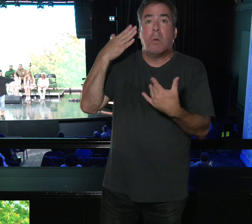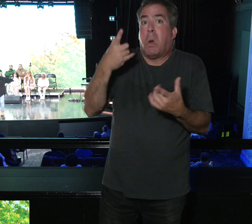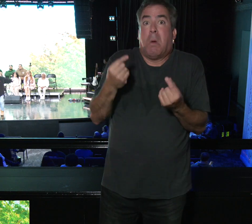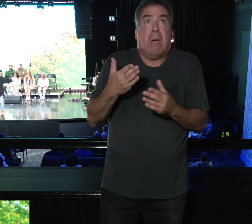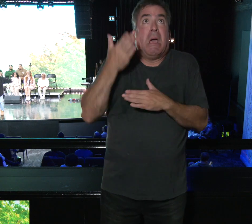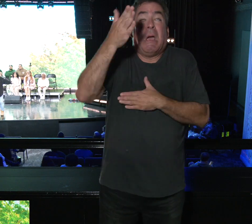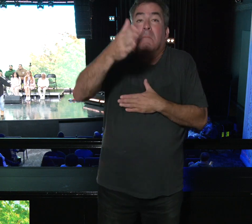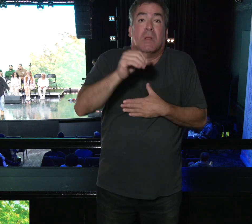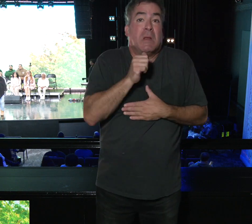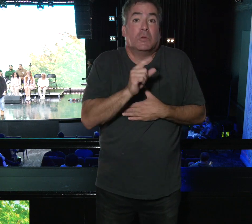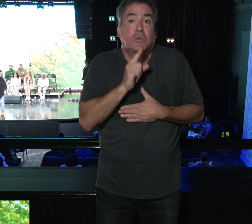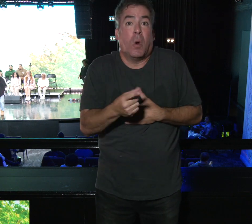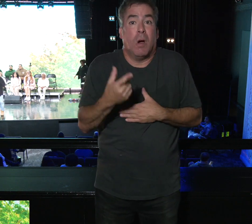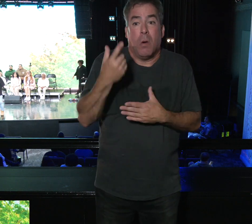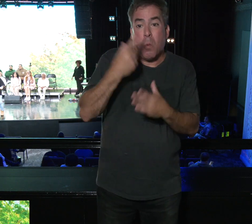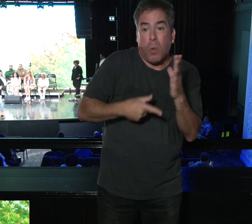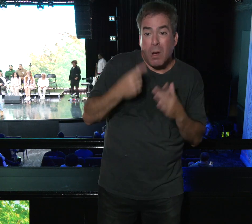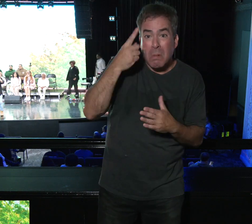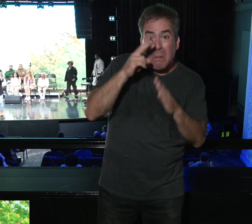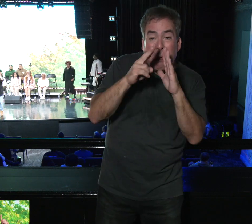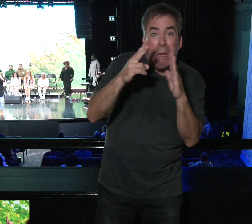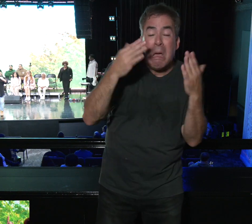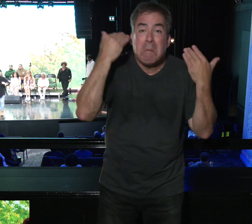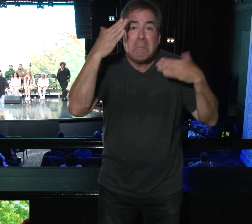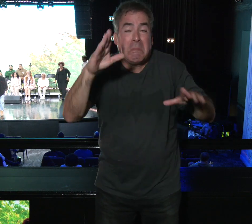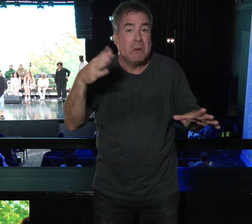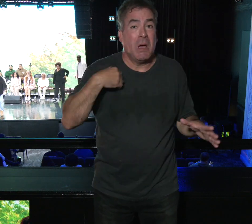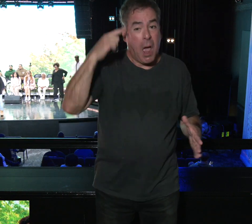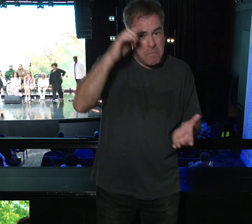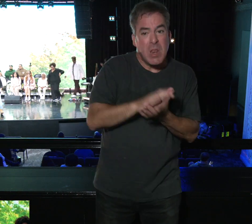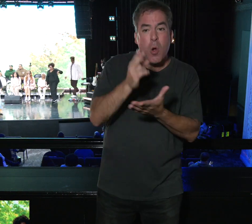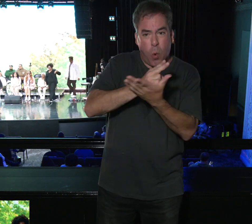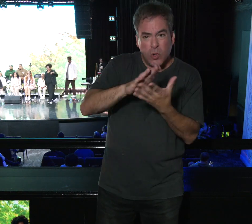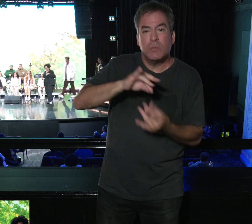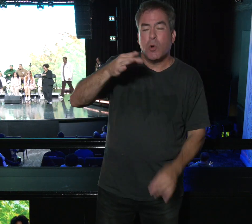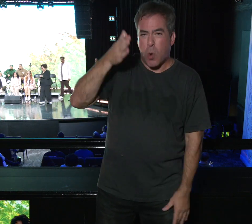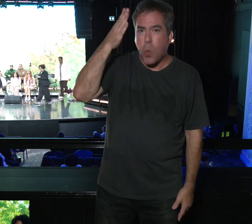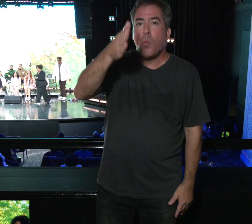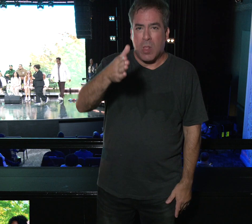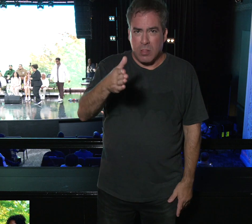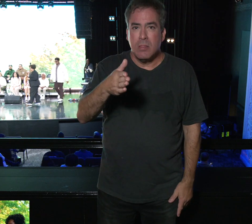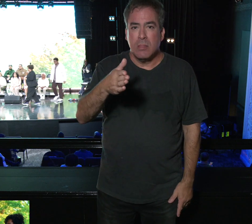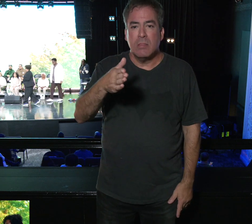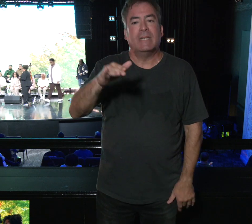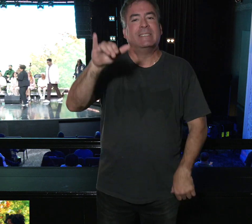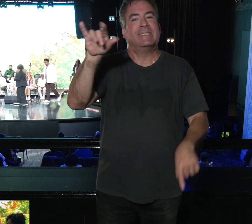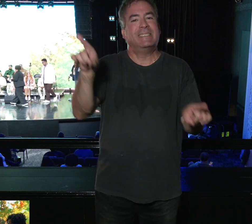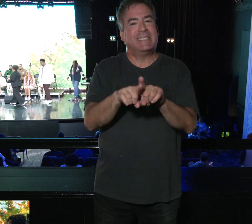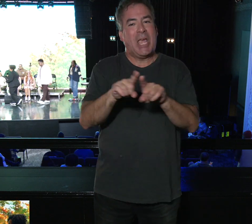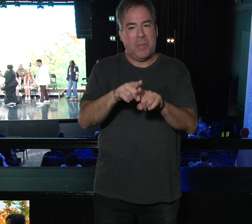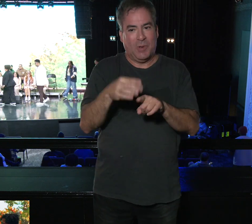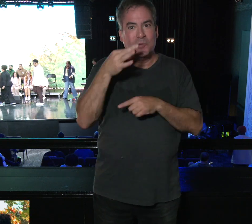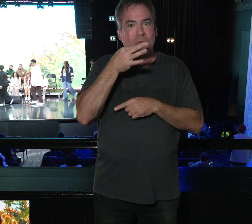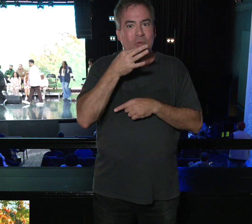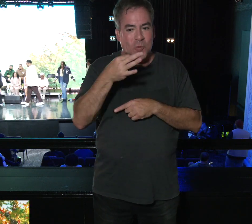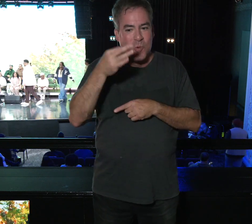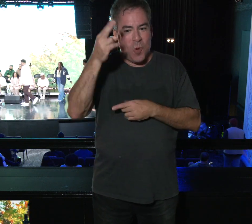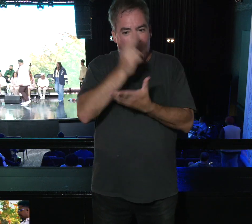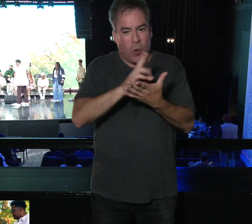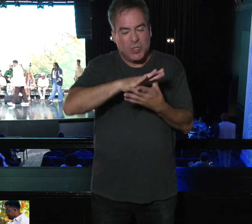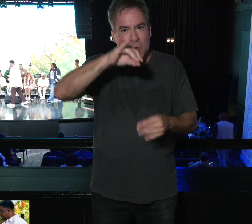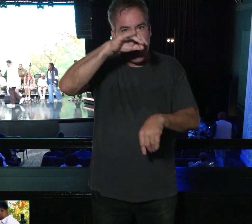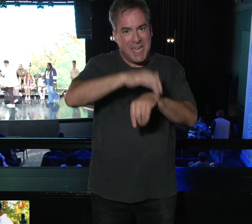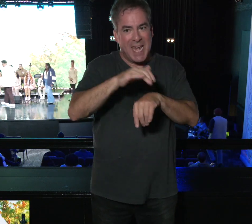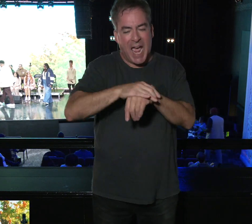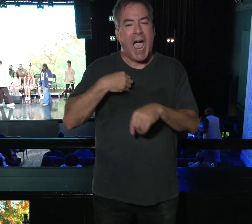coming. Well, we don't know what this is going to look like. But we're going to wait. I believe that Holy Spirit and I, we're going to do a lot of waiting. And that's okay. But I'm also expecting